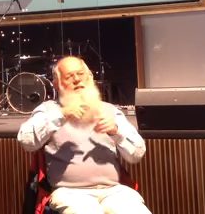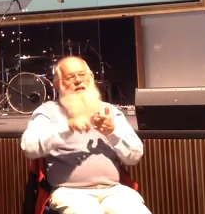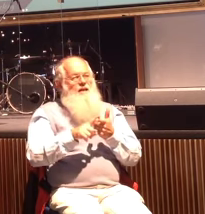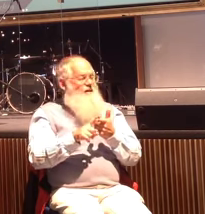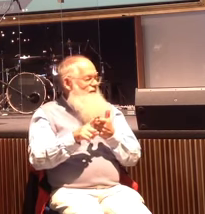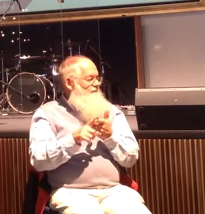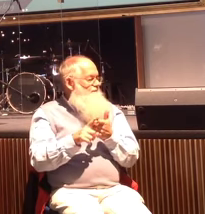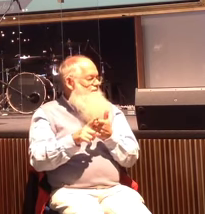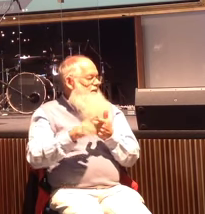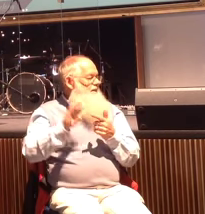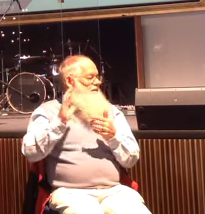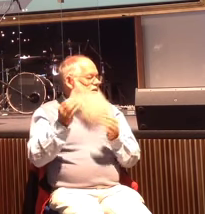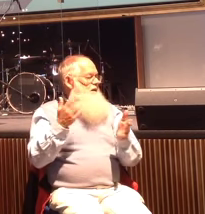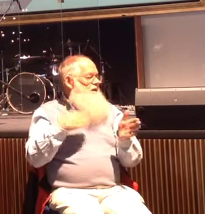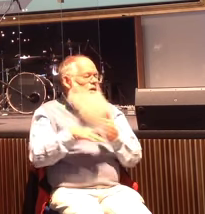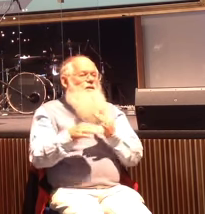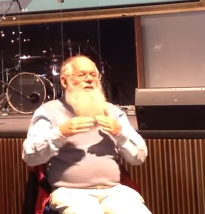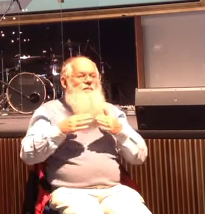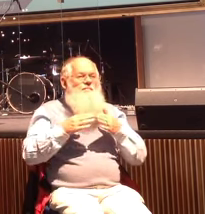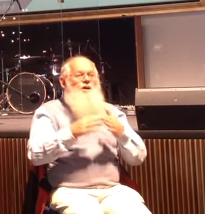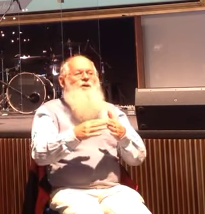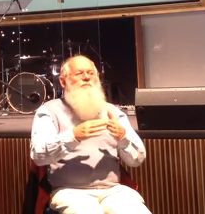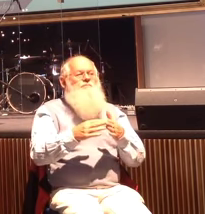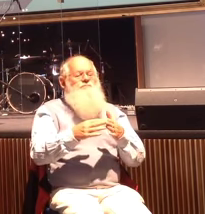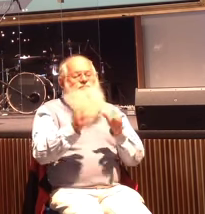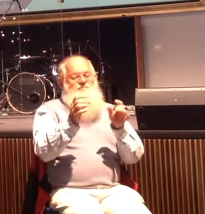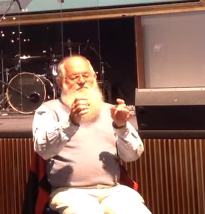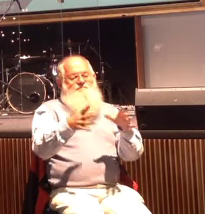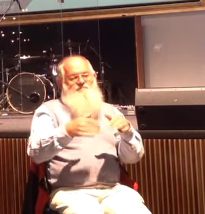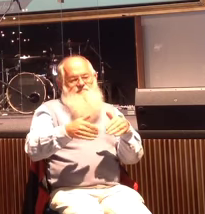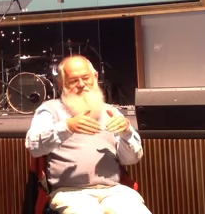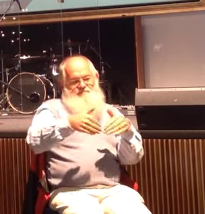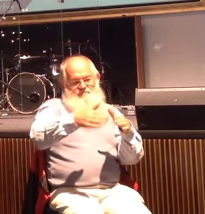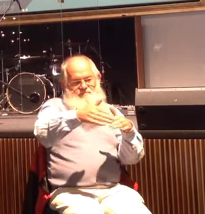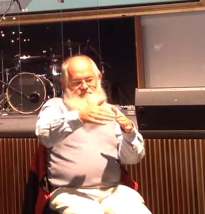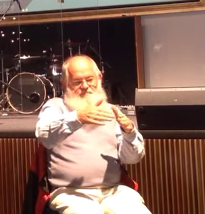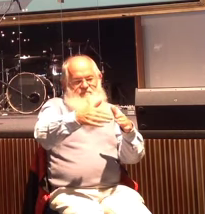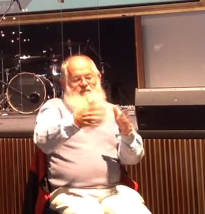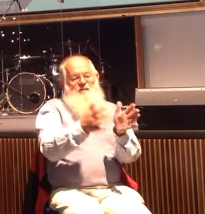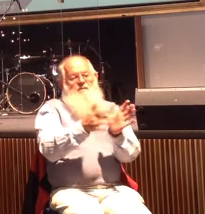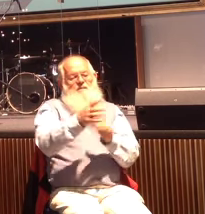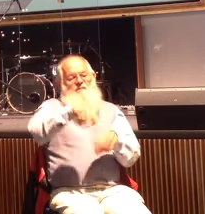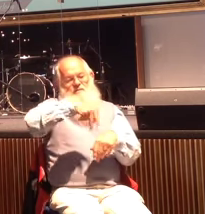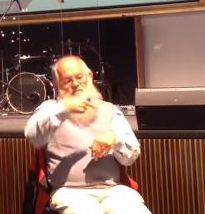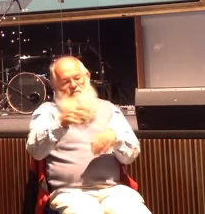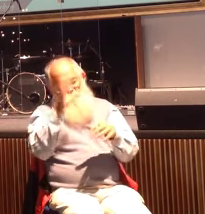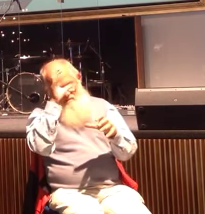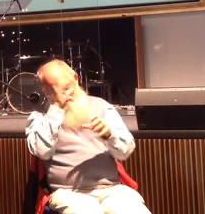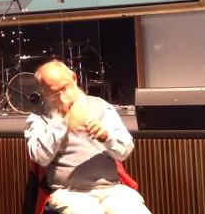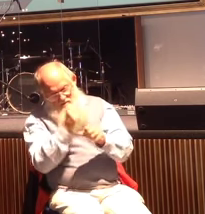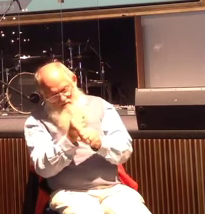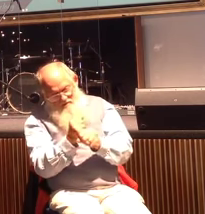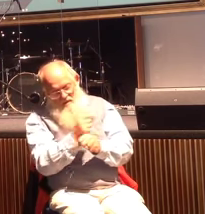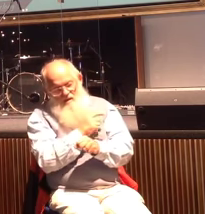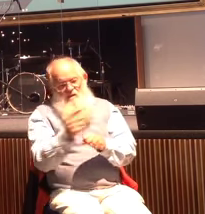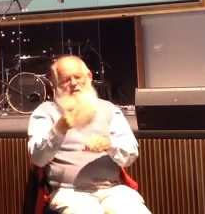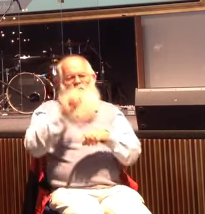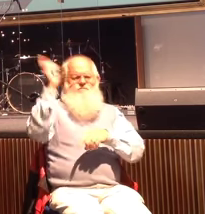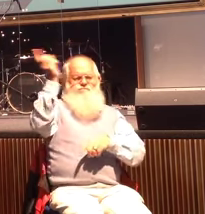So they got into the boat and set out. As they sailed, He fell asleep. A swell came down on the lake so that the boat was